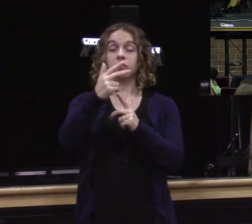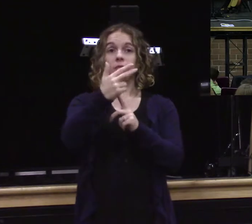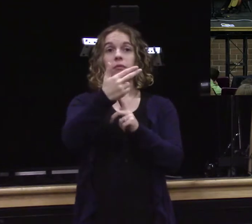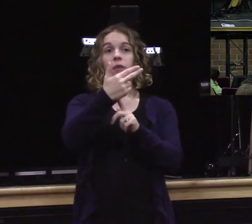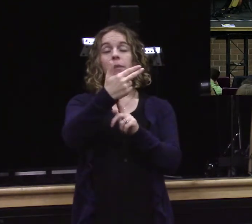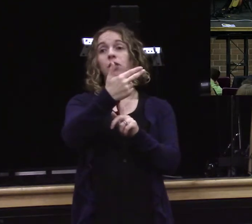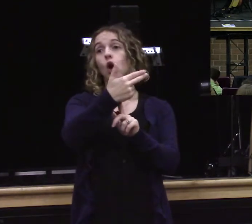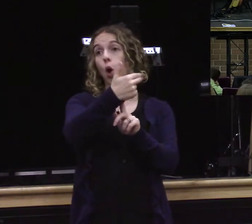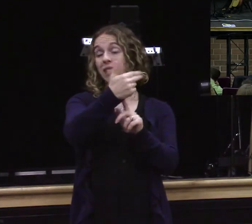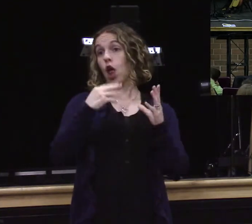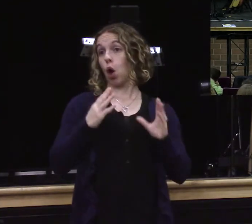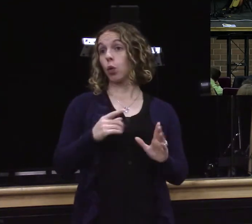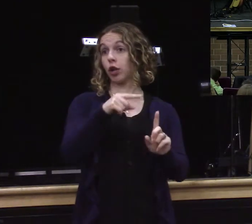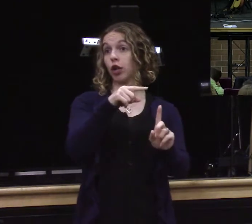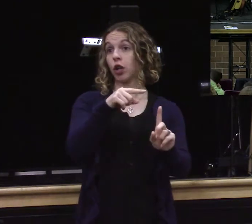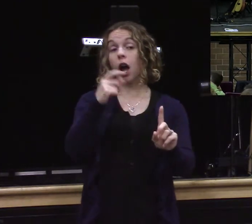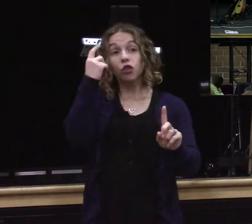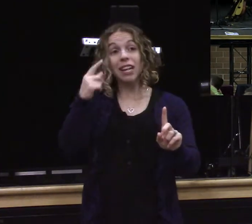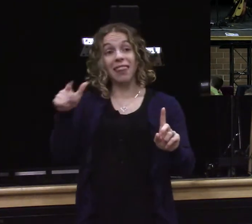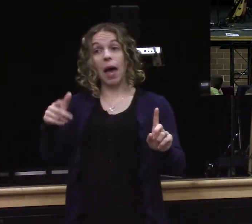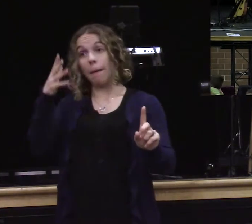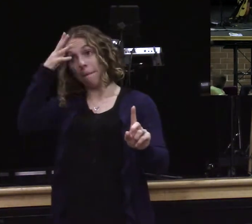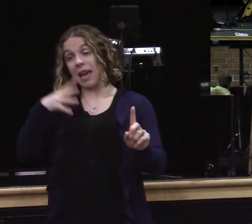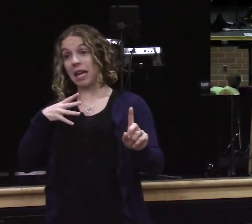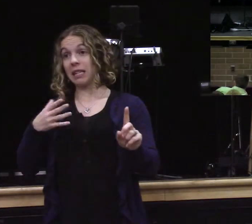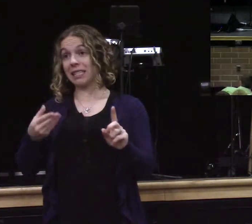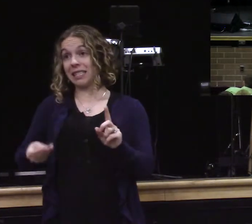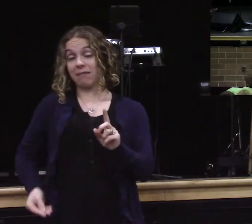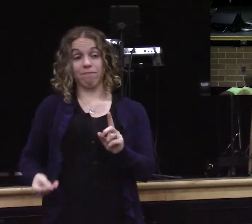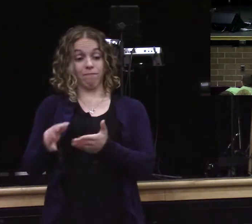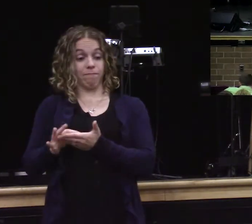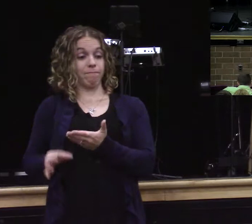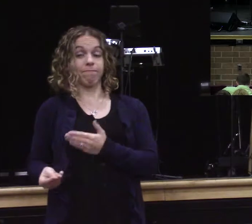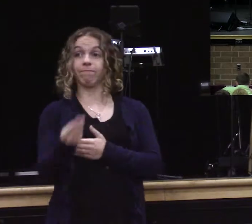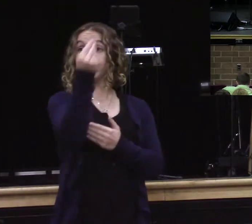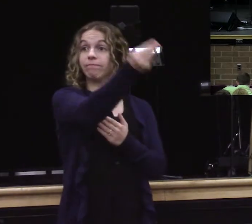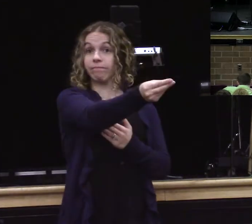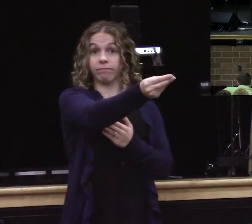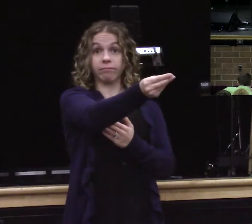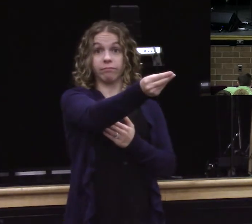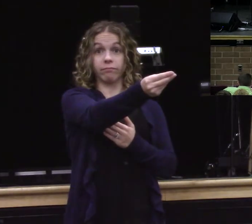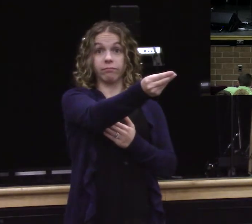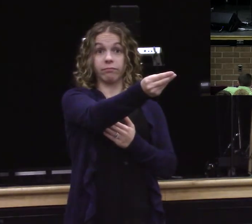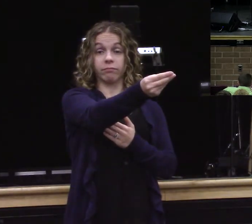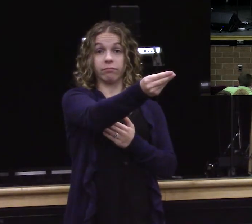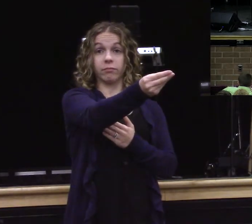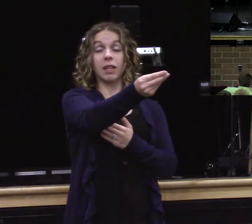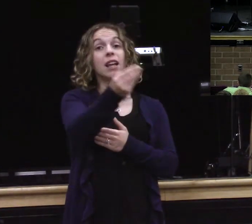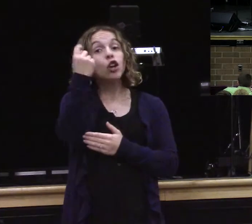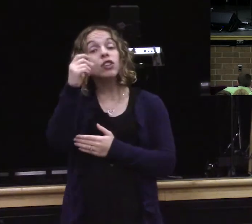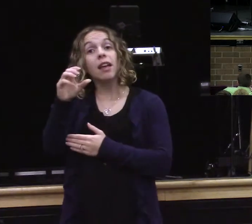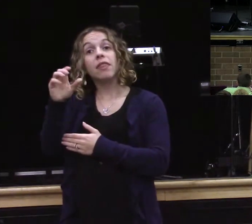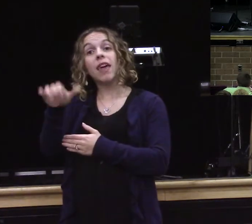going to keep his word how many people you give the innkeeper two extra days of wages and how many people are worried that he's not going to pilfer them kick the guy out and said he